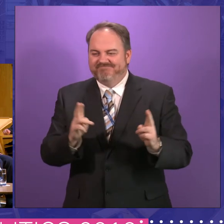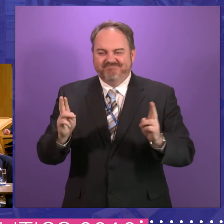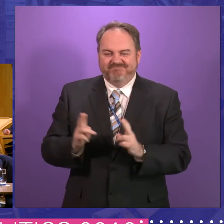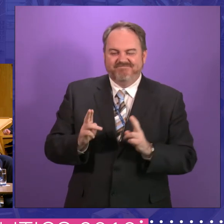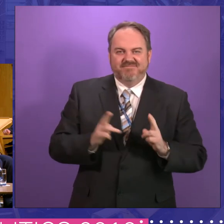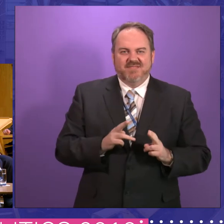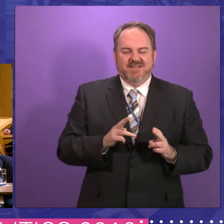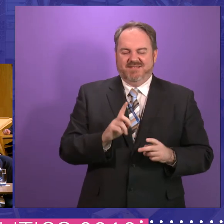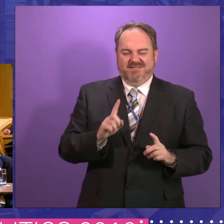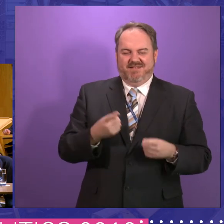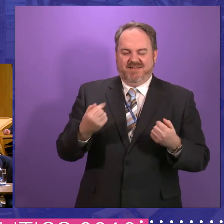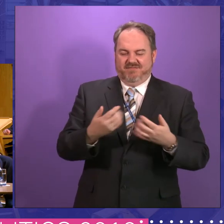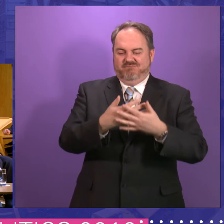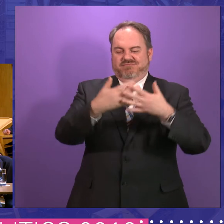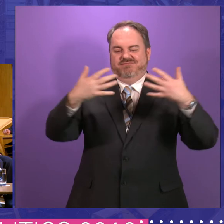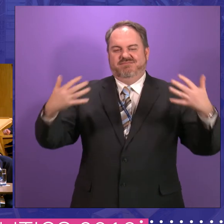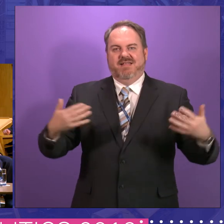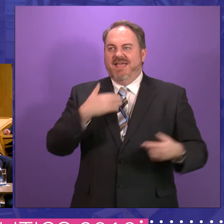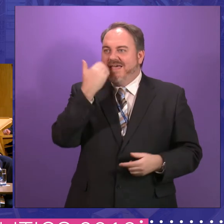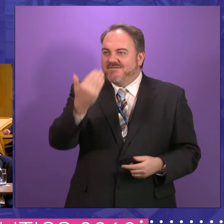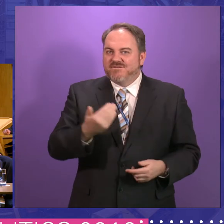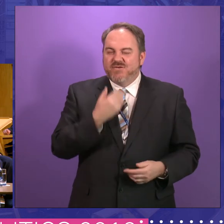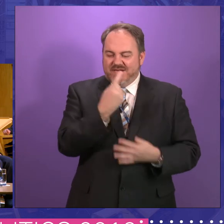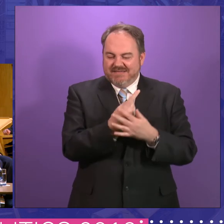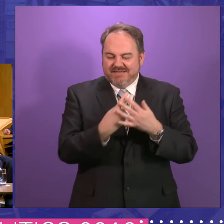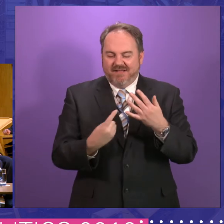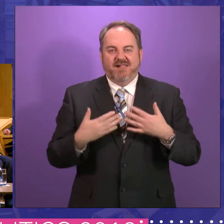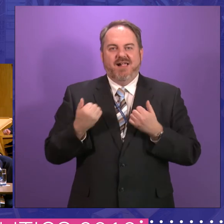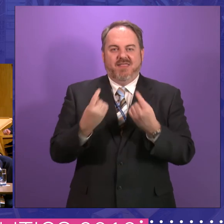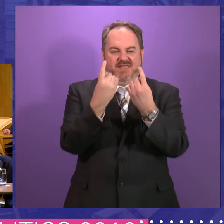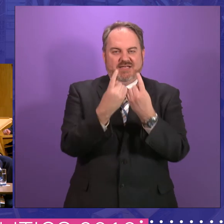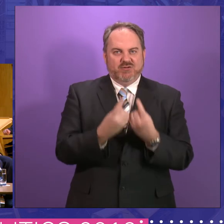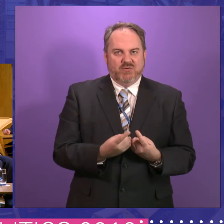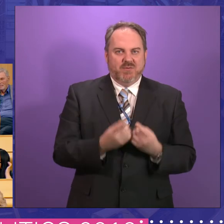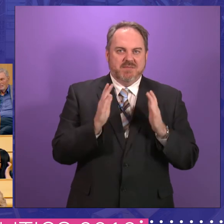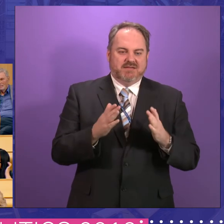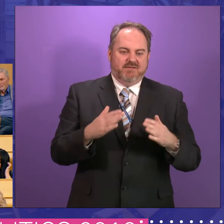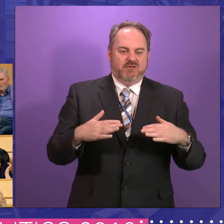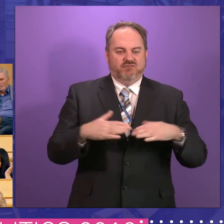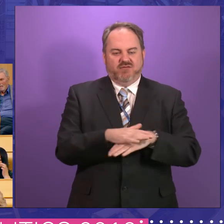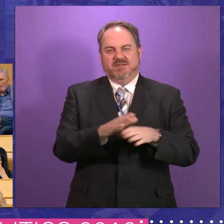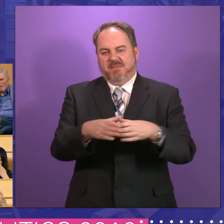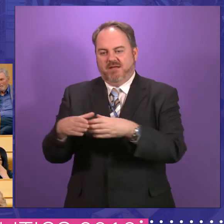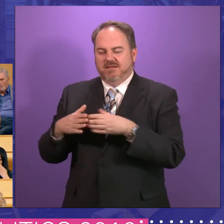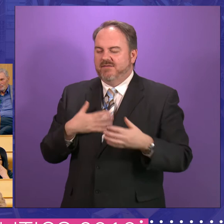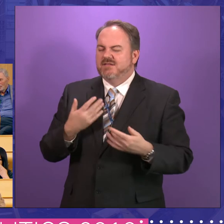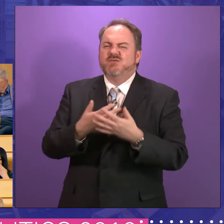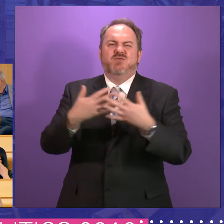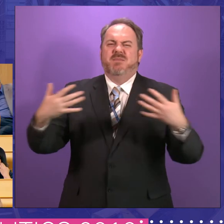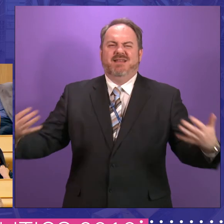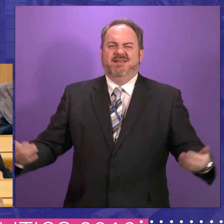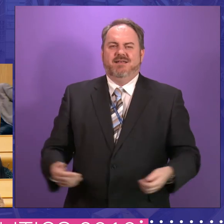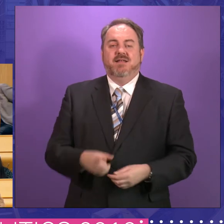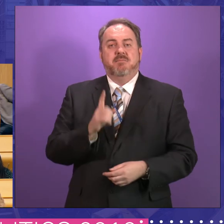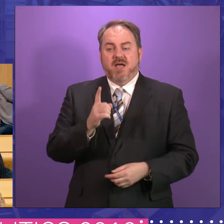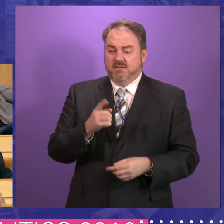-party groups. You can't have a cross-party group on every single health issue there is, and sometimes that's how it feels. In terms of